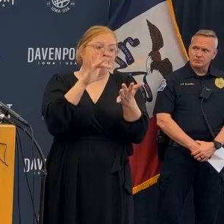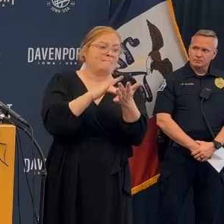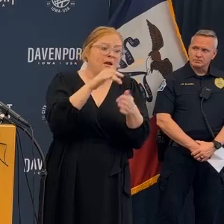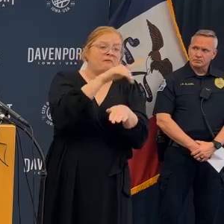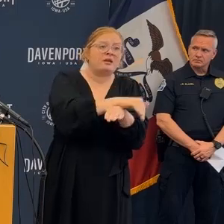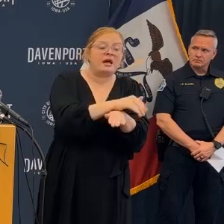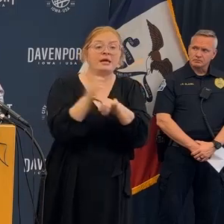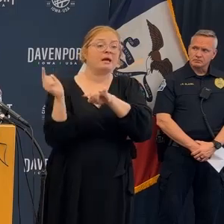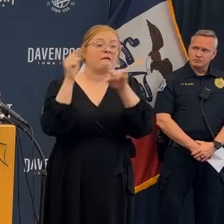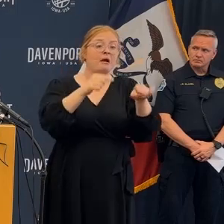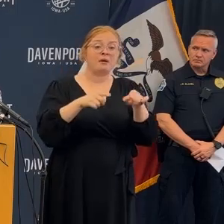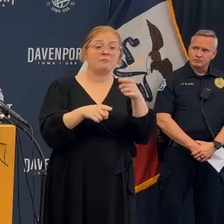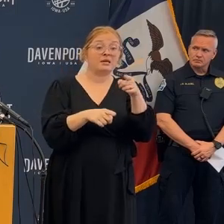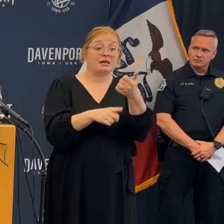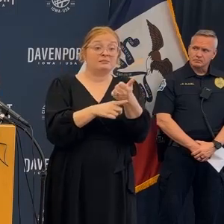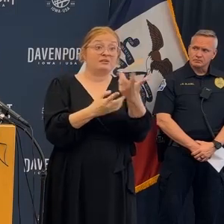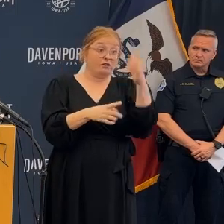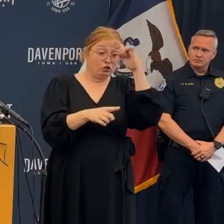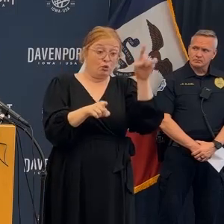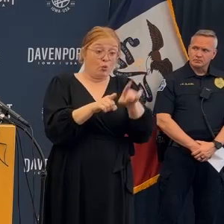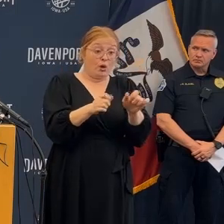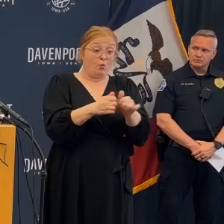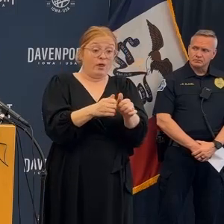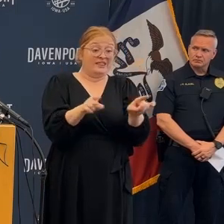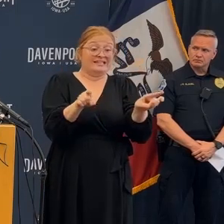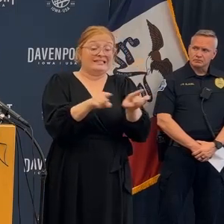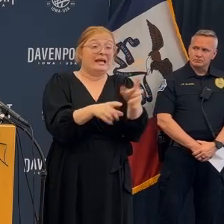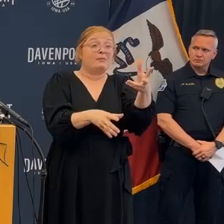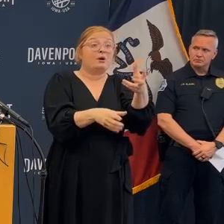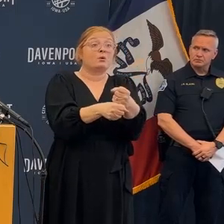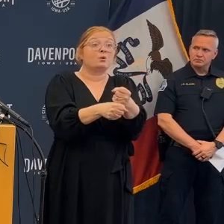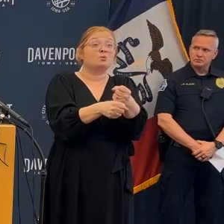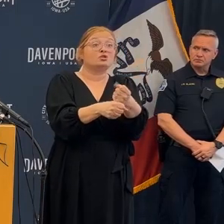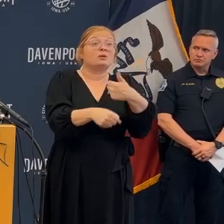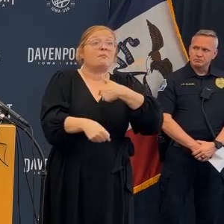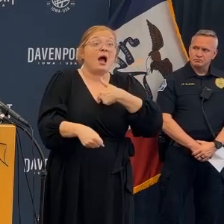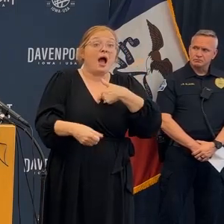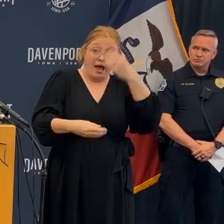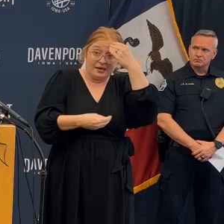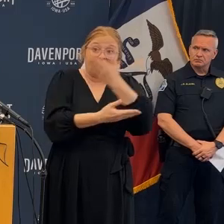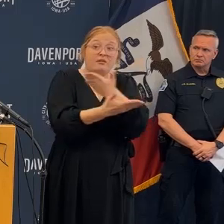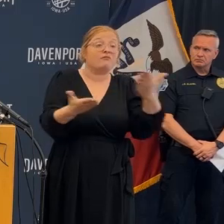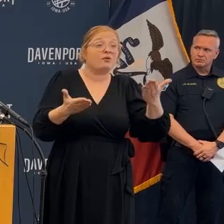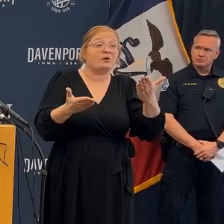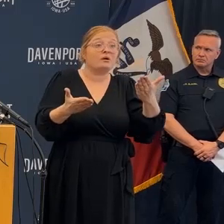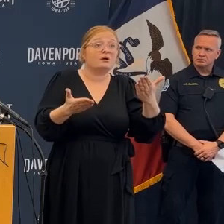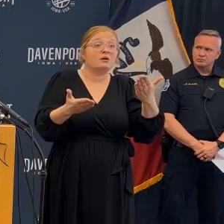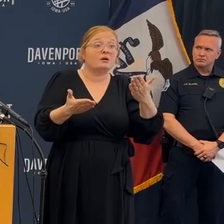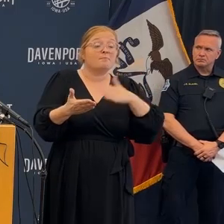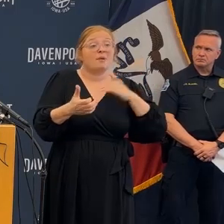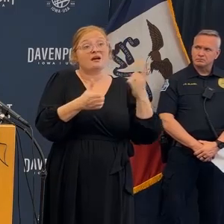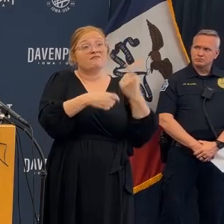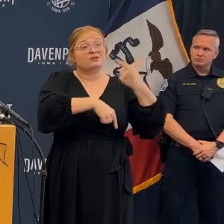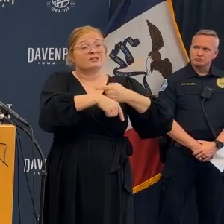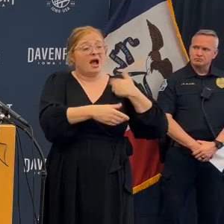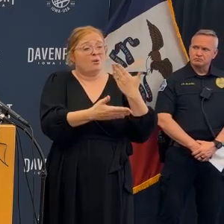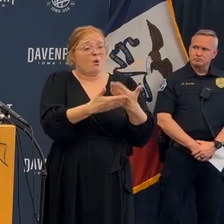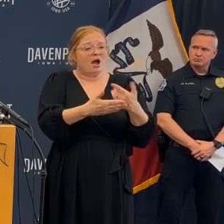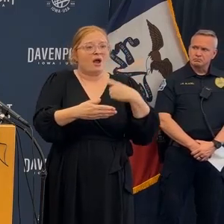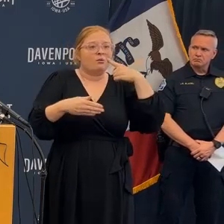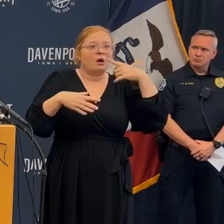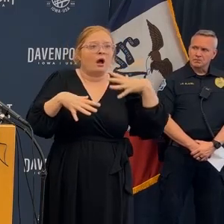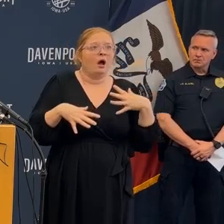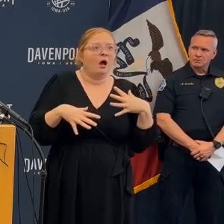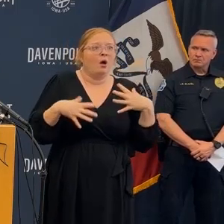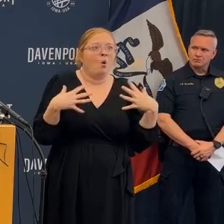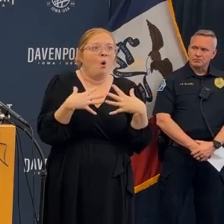engineer who came out in the middle of the night from the other side of Iowa we he came up and agreed with